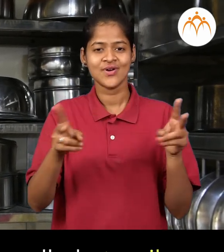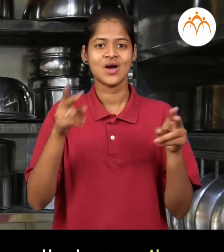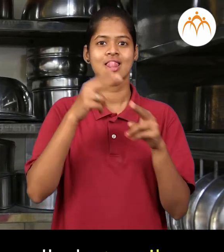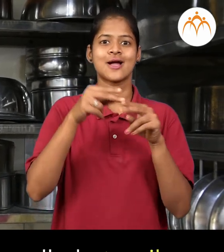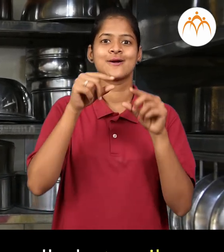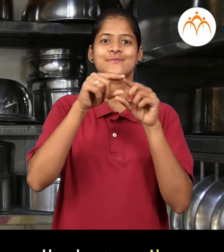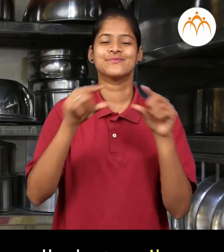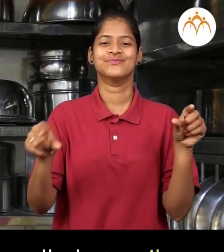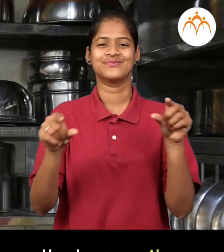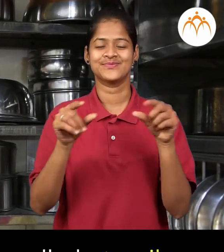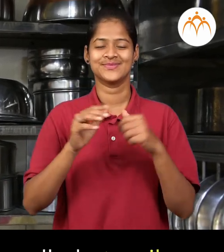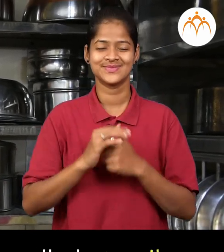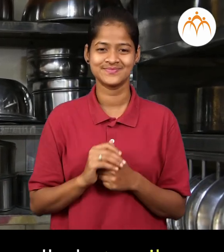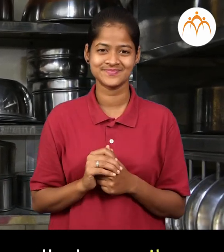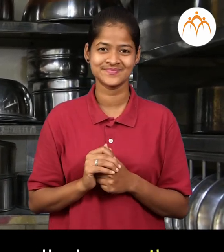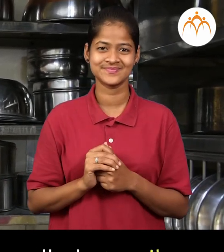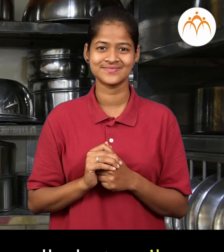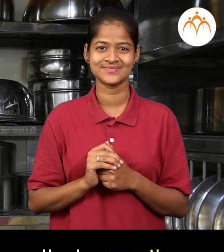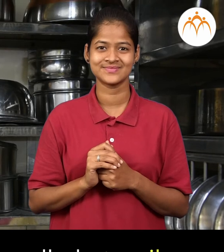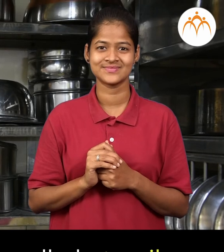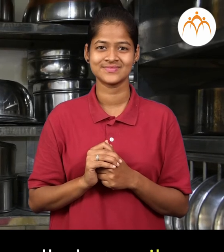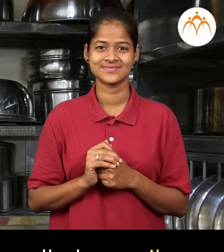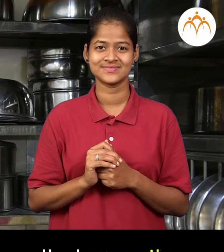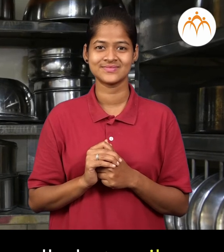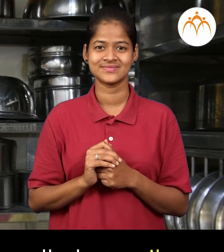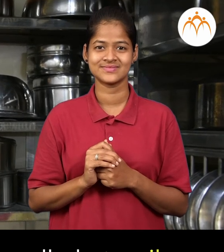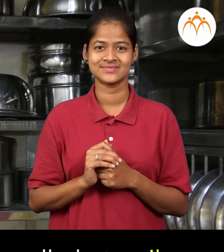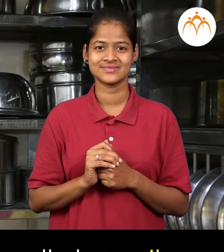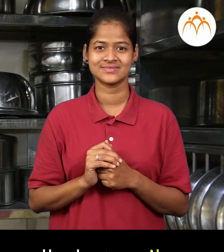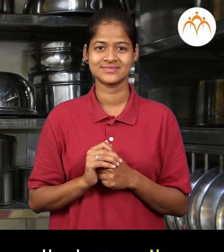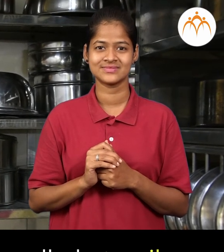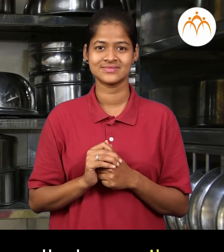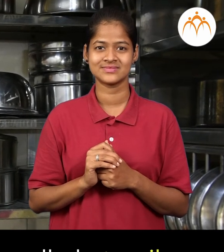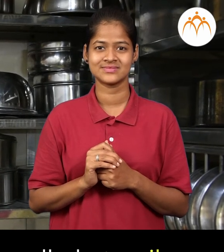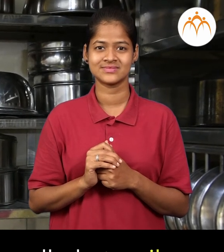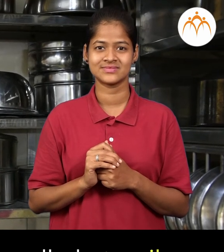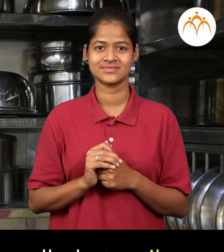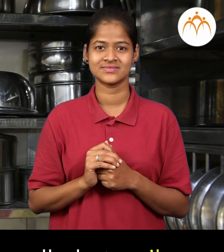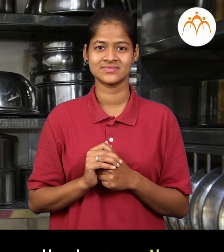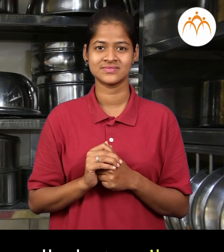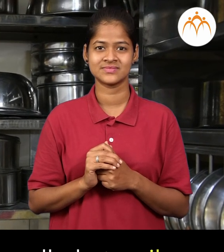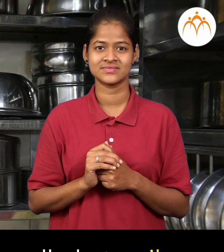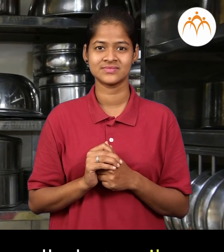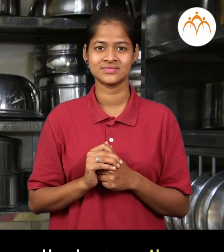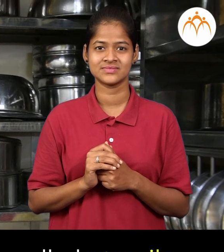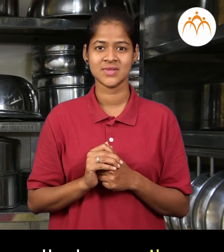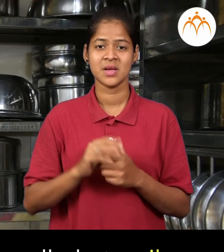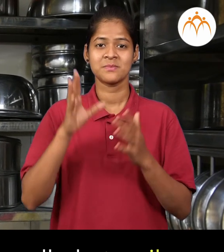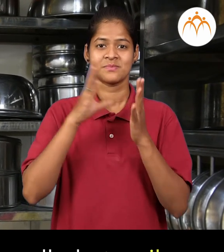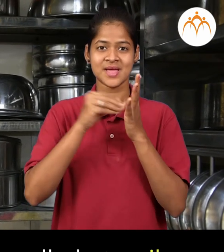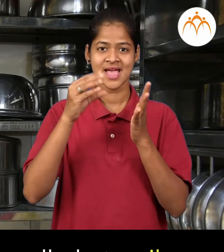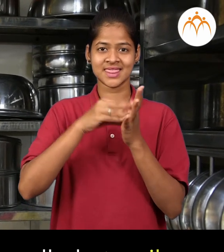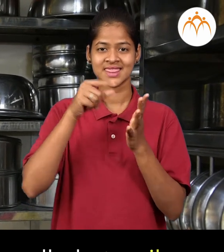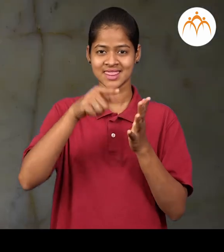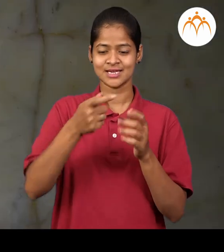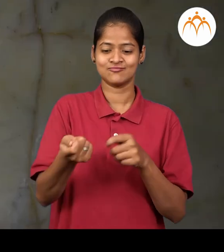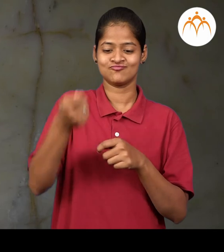are collectively called utensils rice